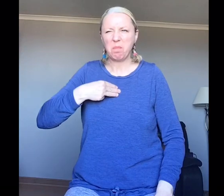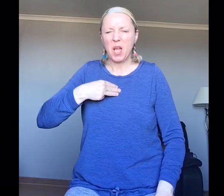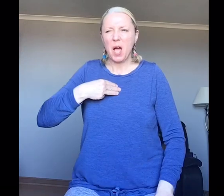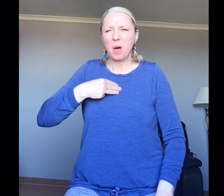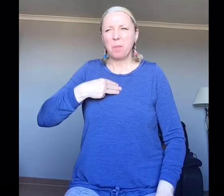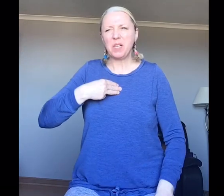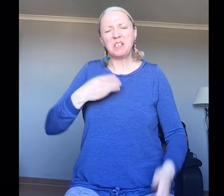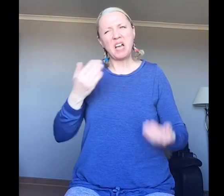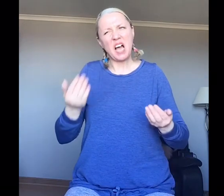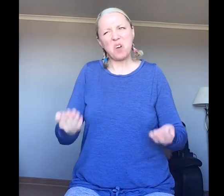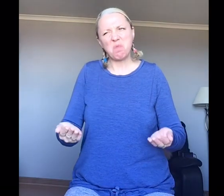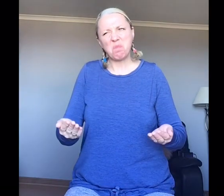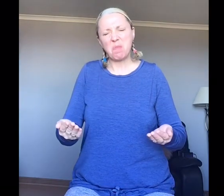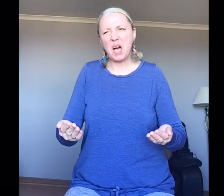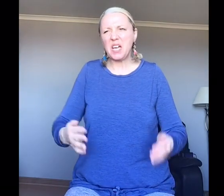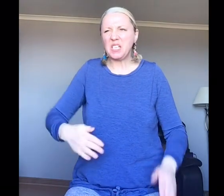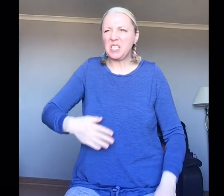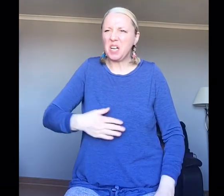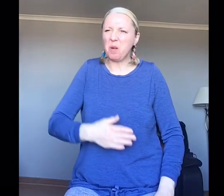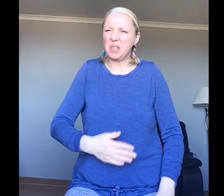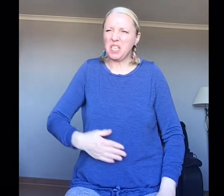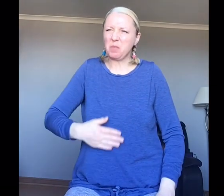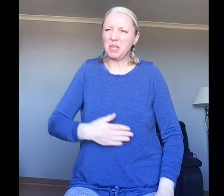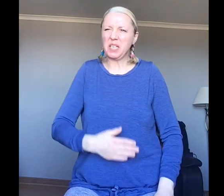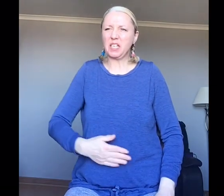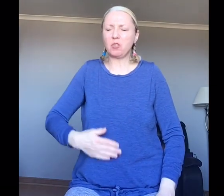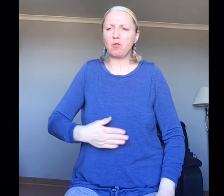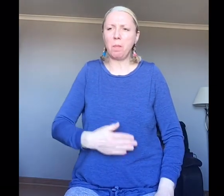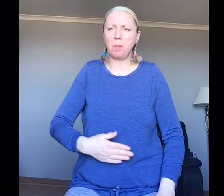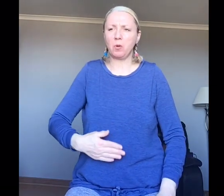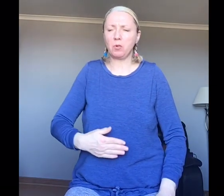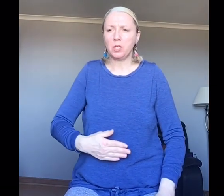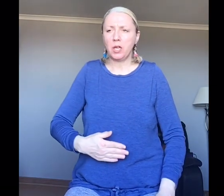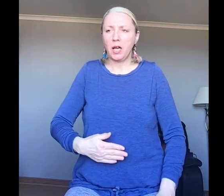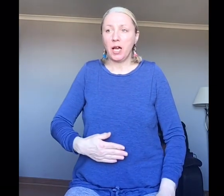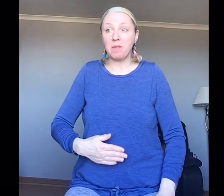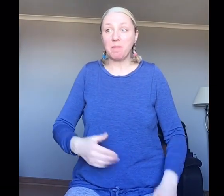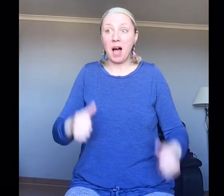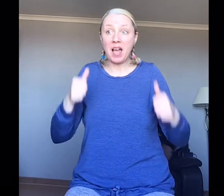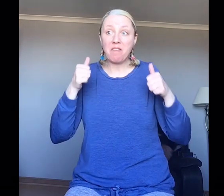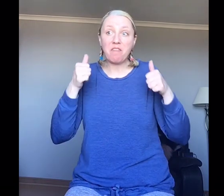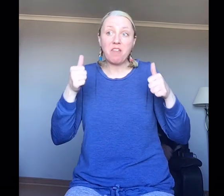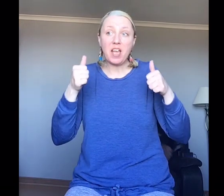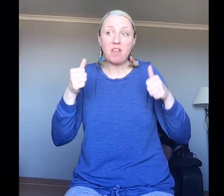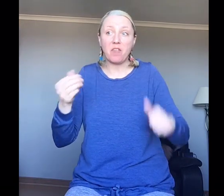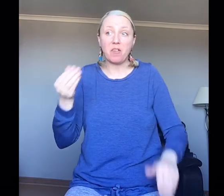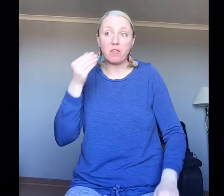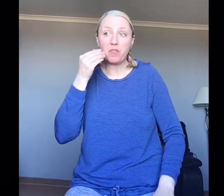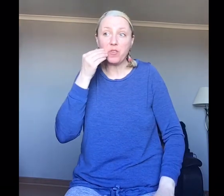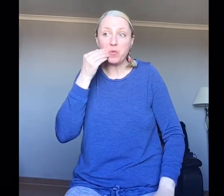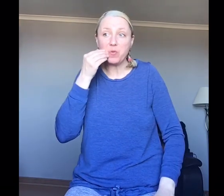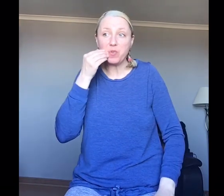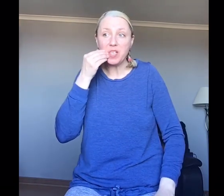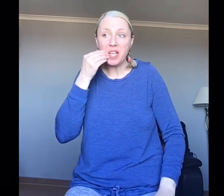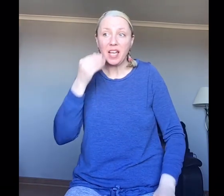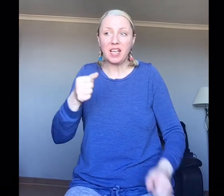But now my tummy is beginning to rumble. And my favourite food is